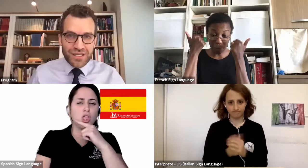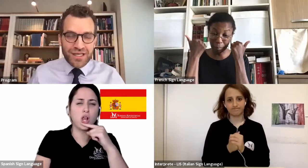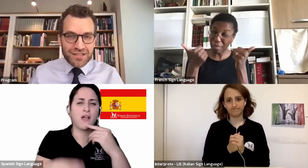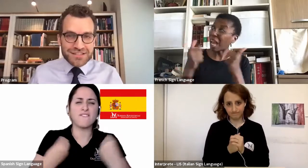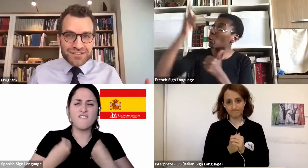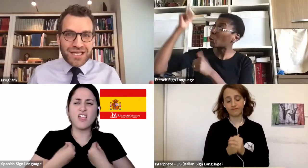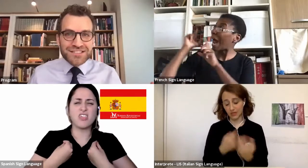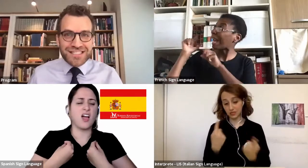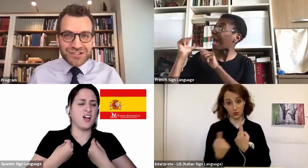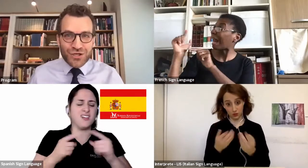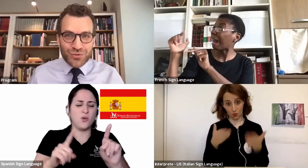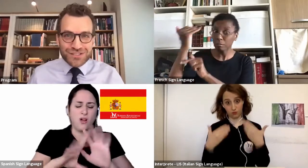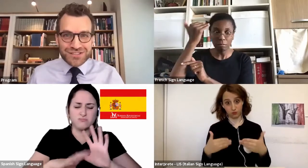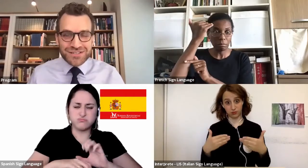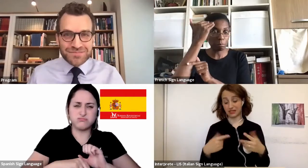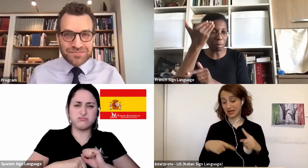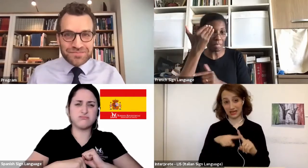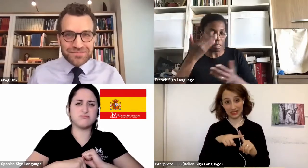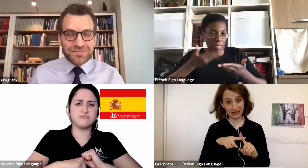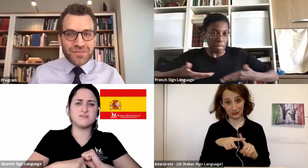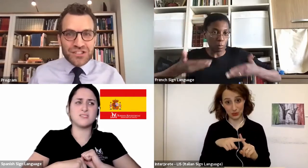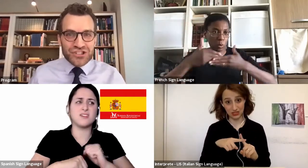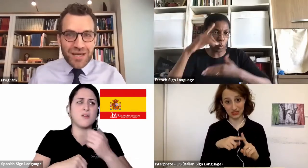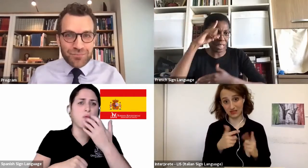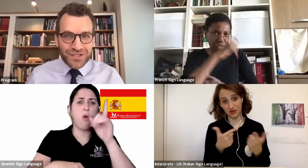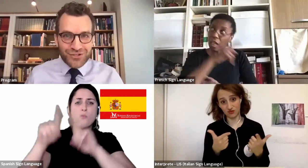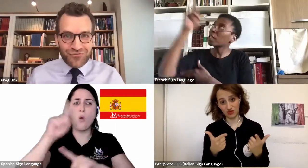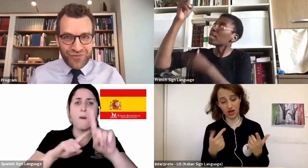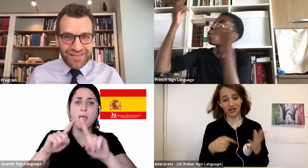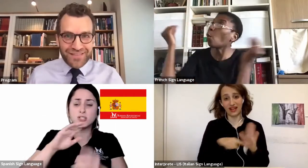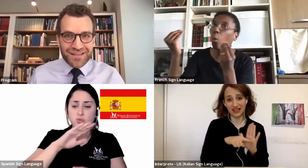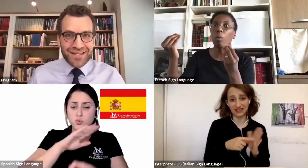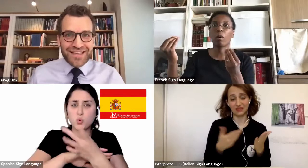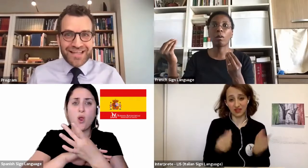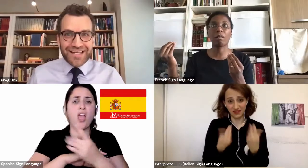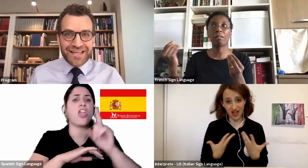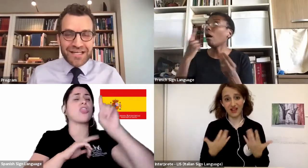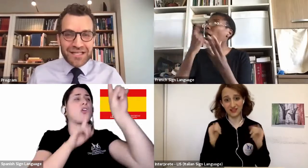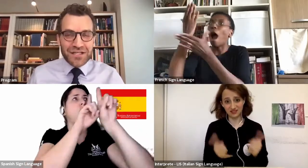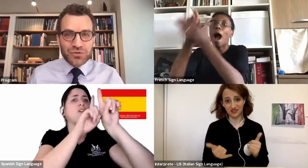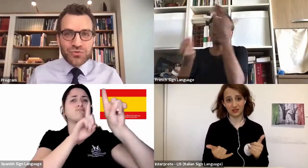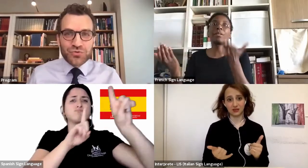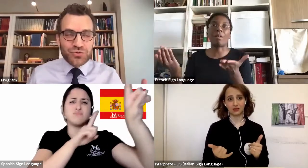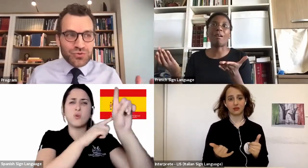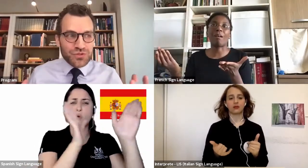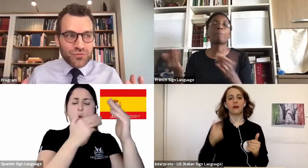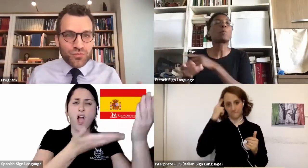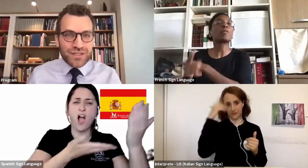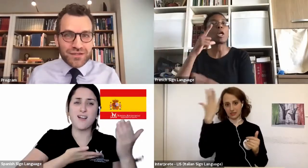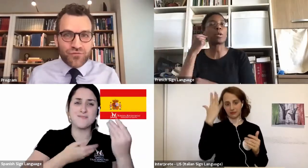trouble? This is like C.S. Lewis, the champion of faith, who